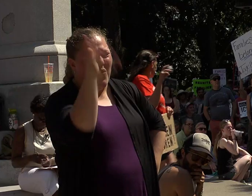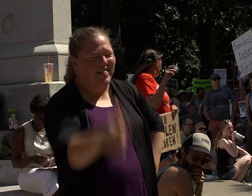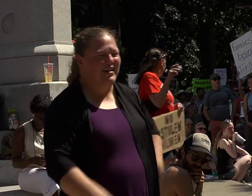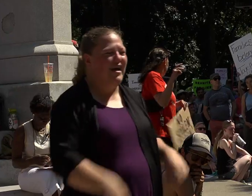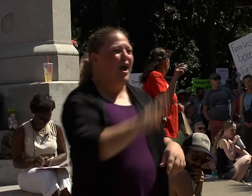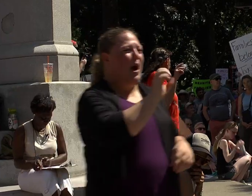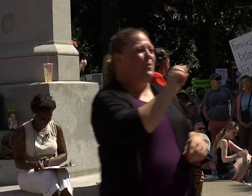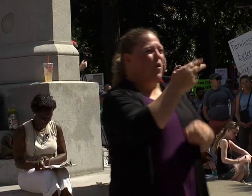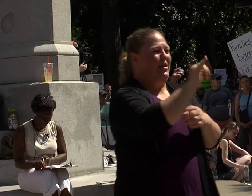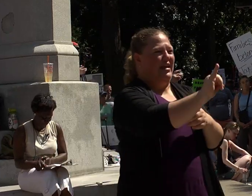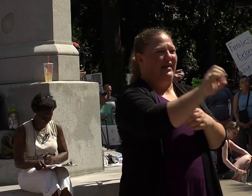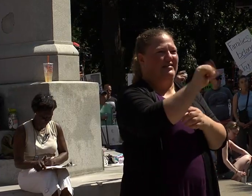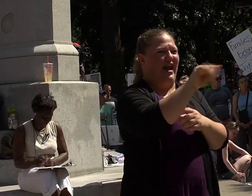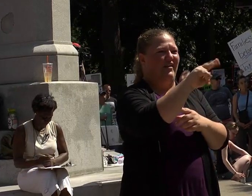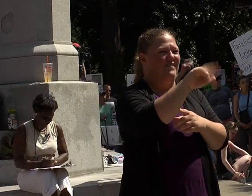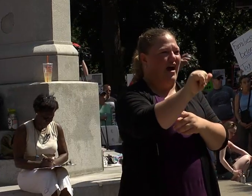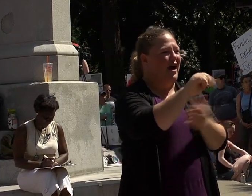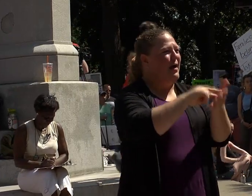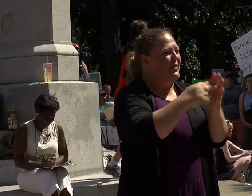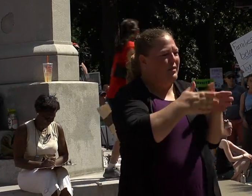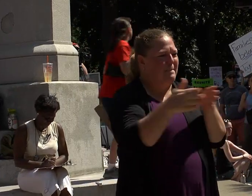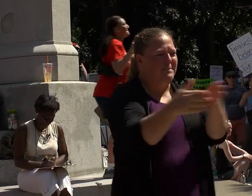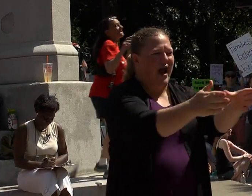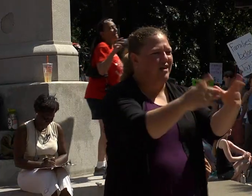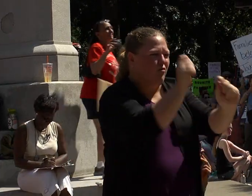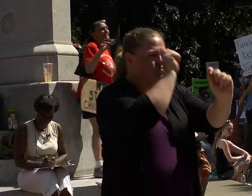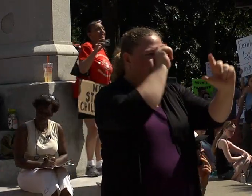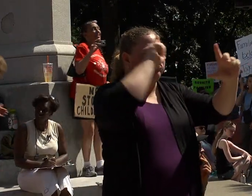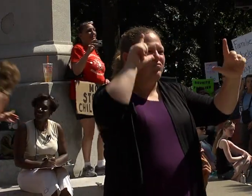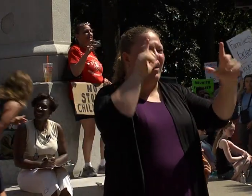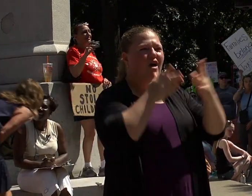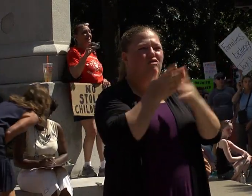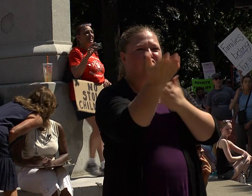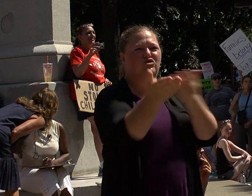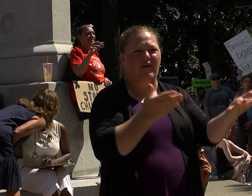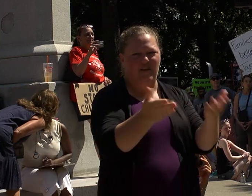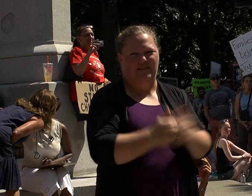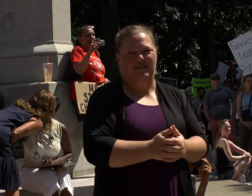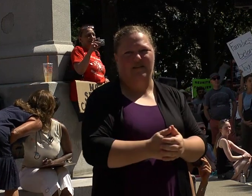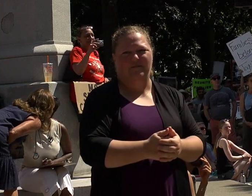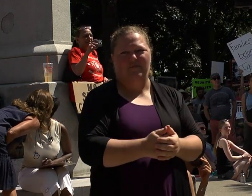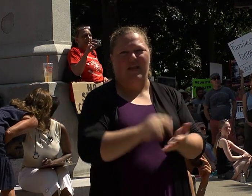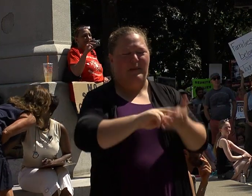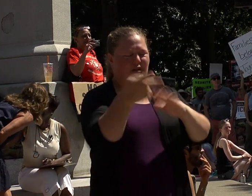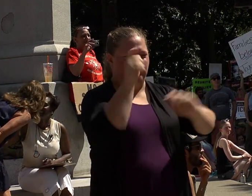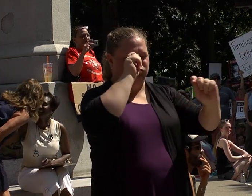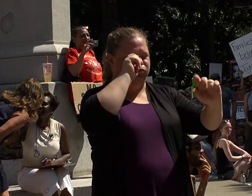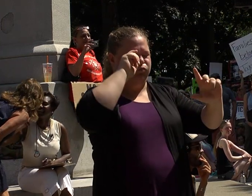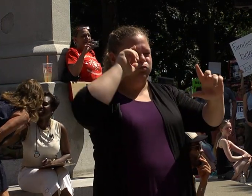bodhisattva is one whose path of awakening is through serving others. It's one whose path of awakening